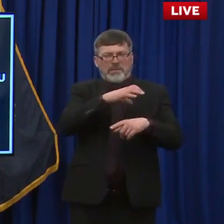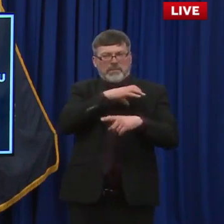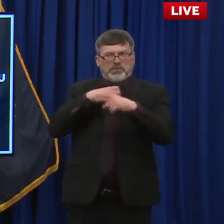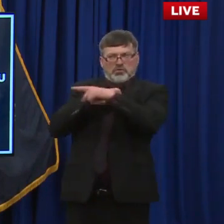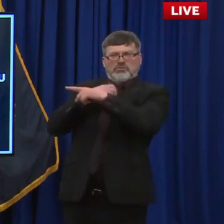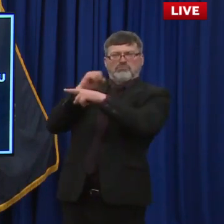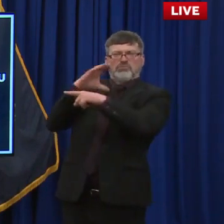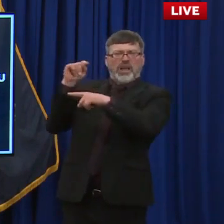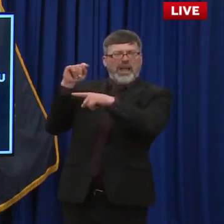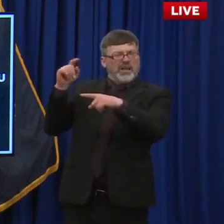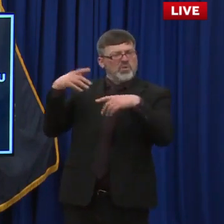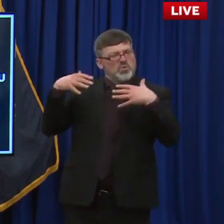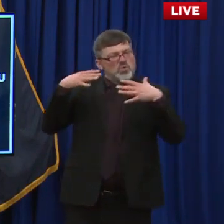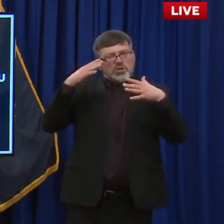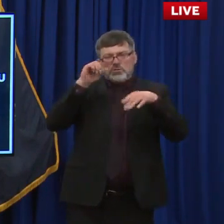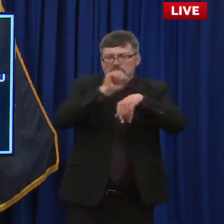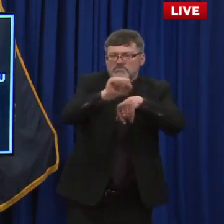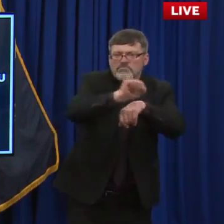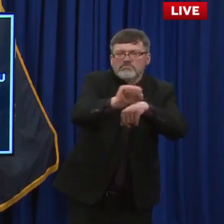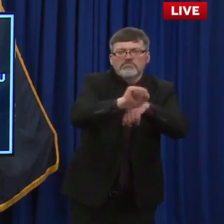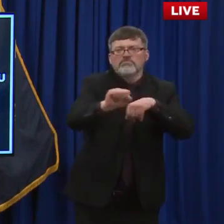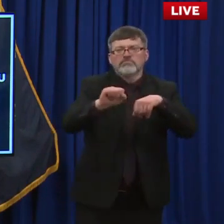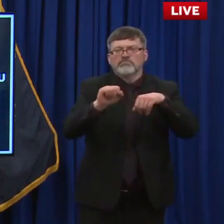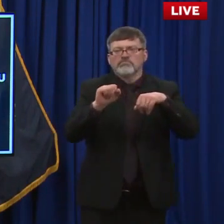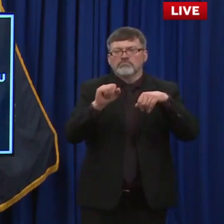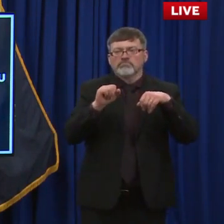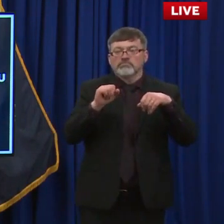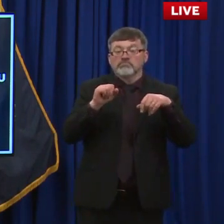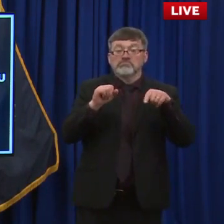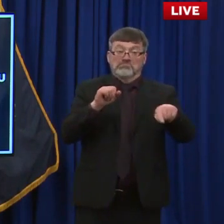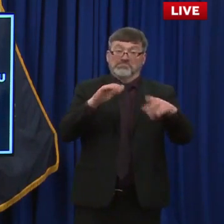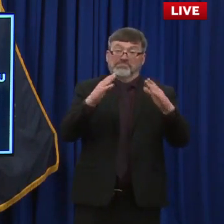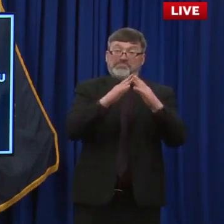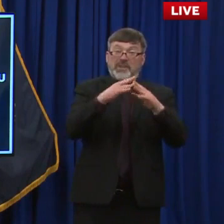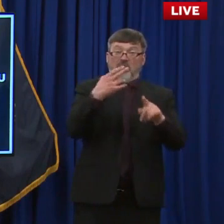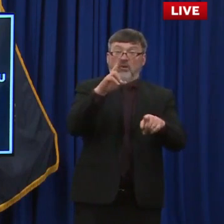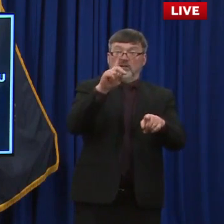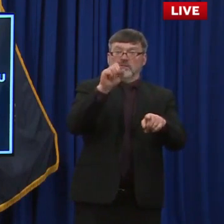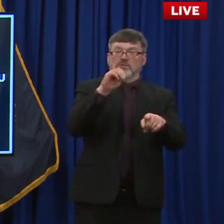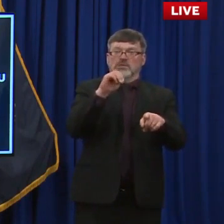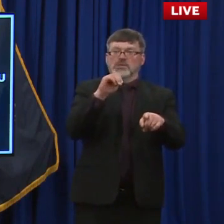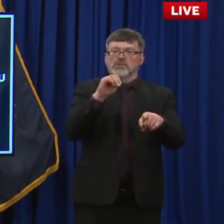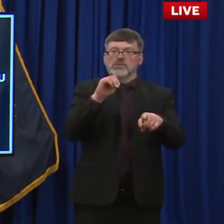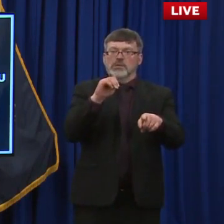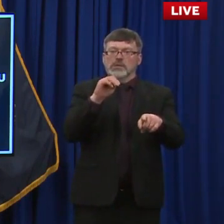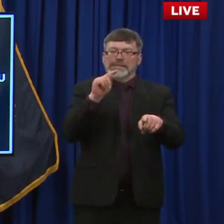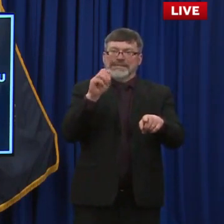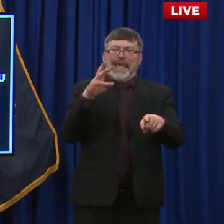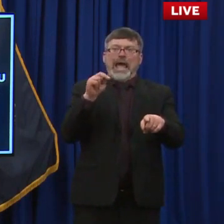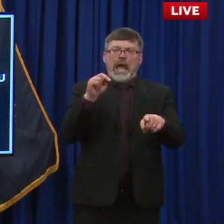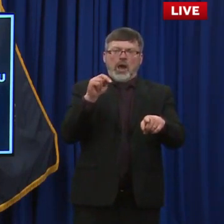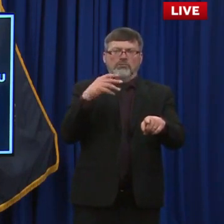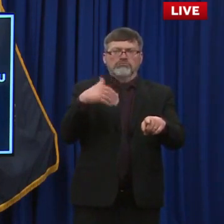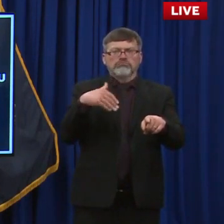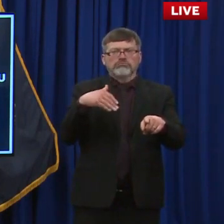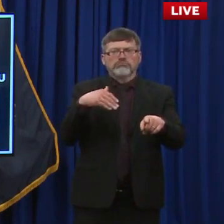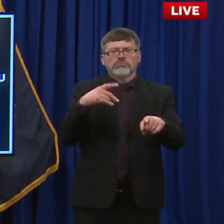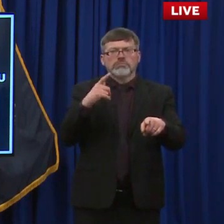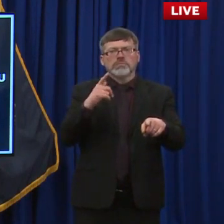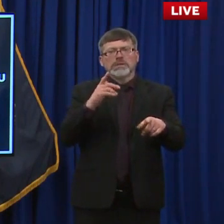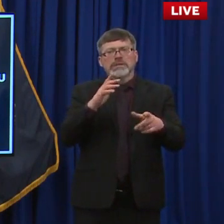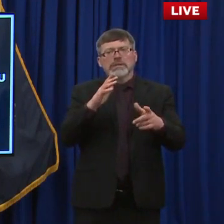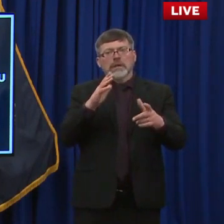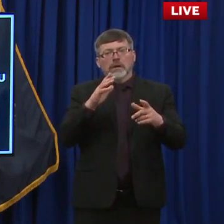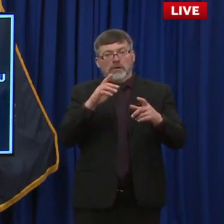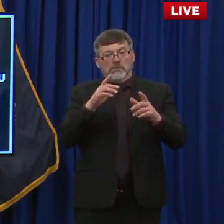Hudson is a great town. I mean, it's all it's really a small city at this point. It's really booming opportunity. And when you see all the businesses that want to be in New